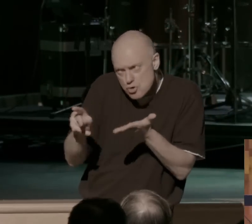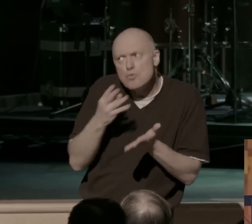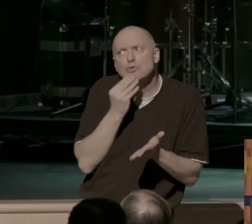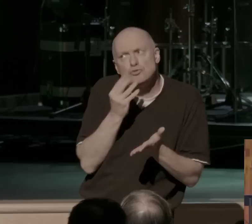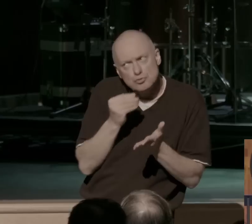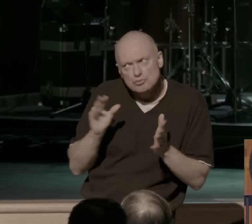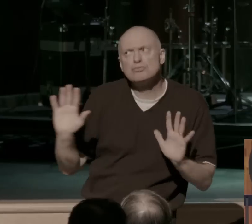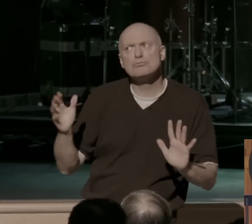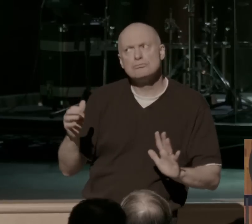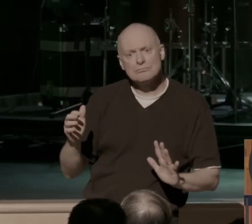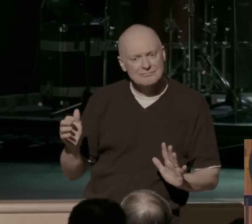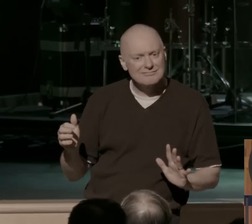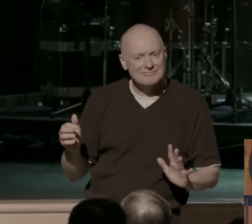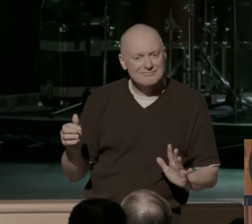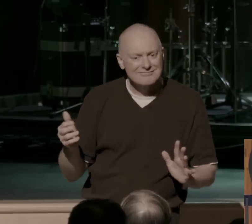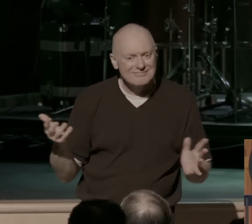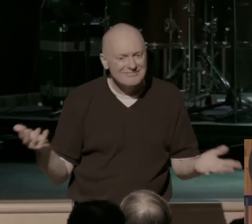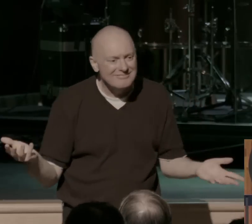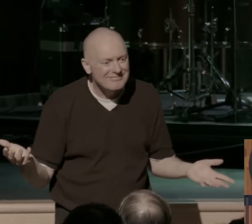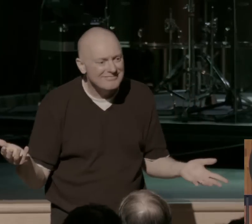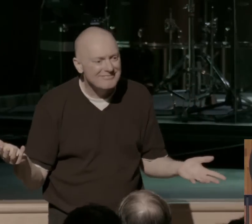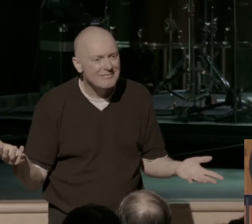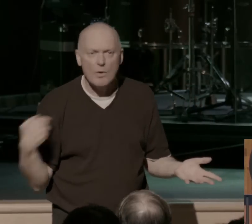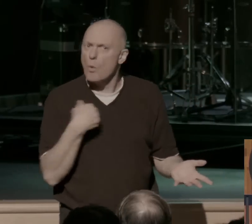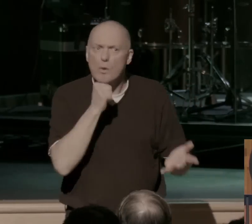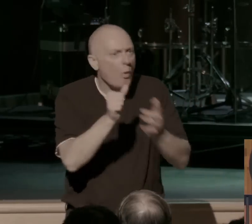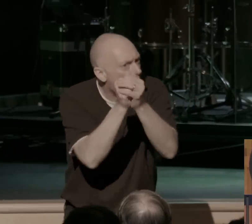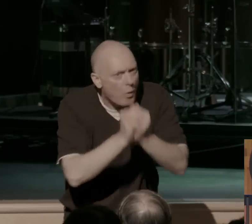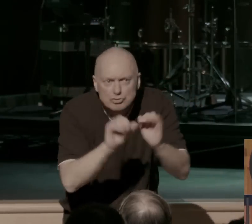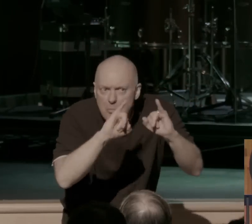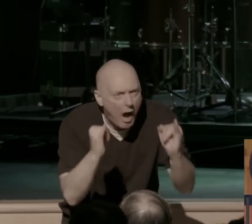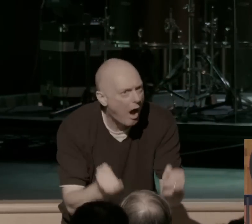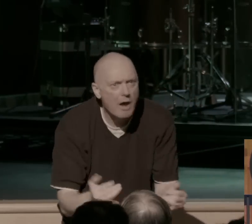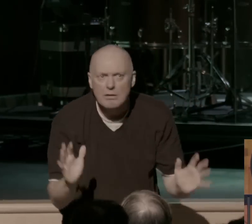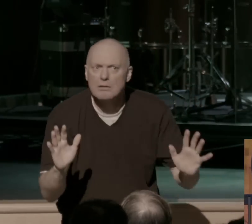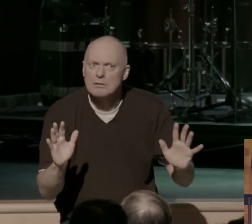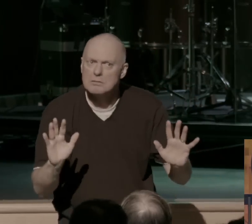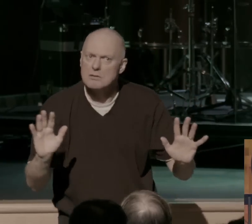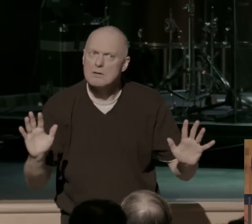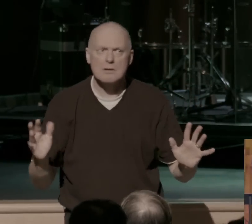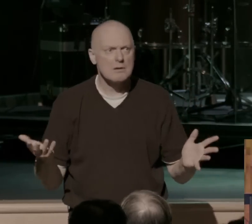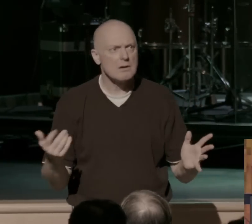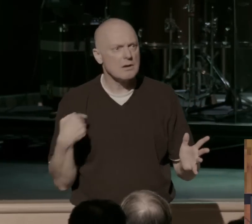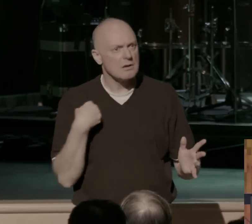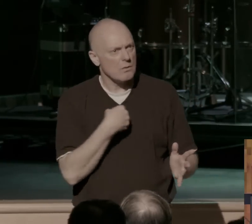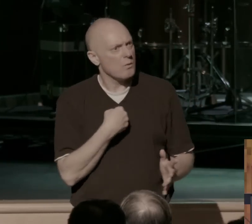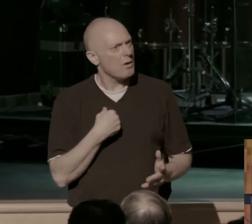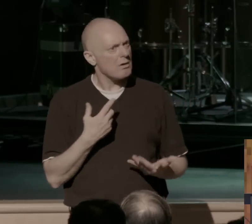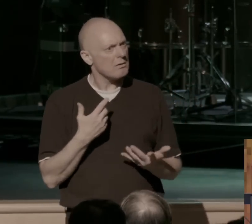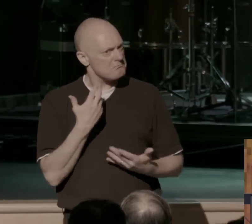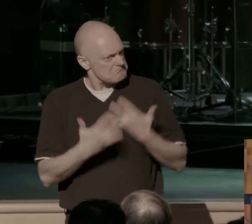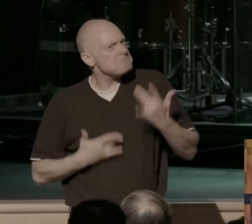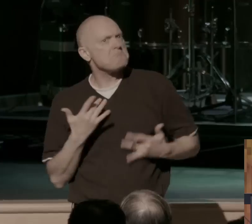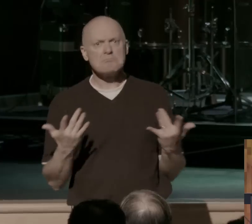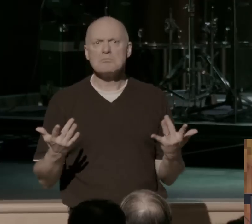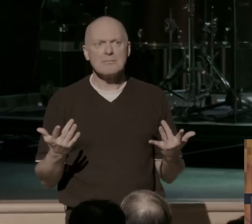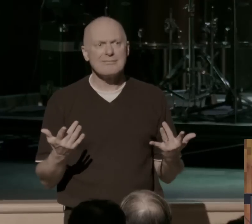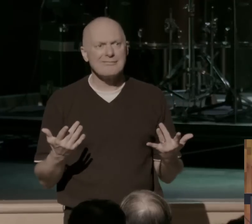out. No idol worship. We're knocking out of the park. We're pretty fired up at this point, right? They're saying, listen, we're not bastard